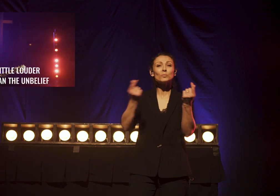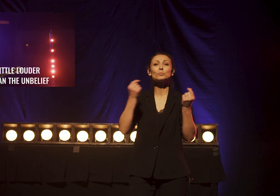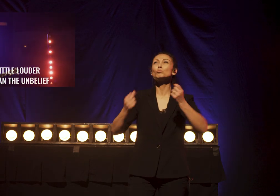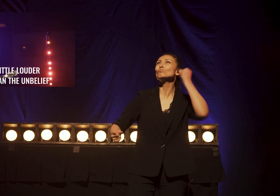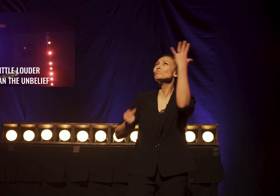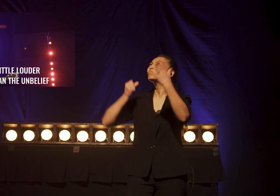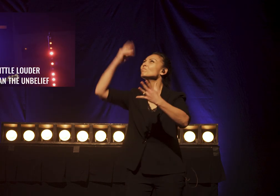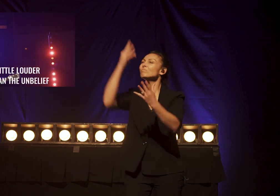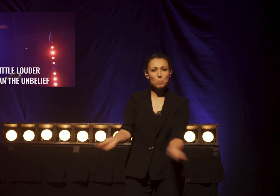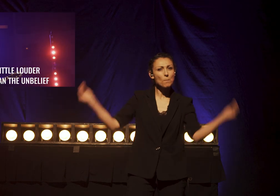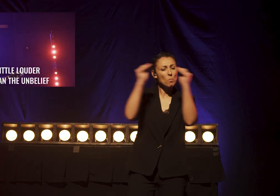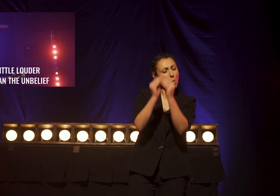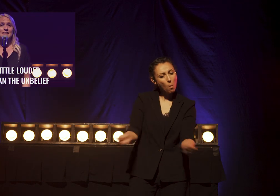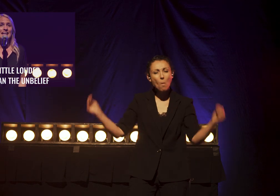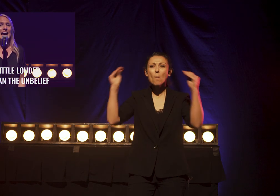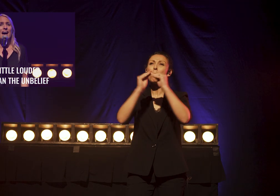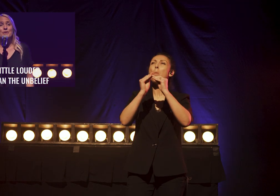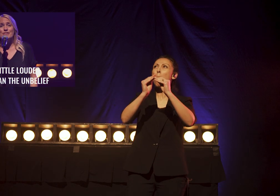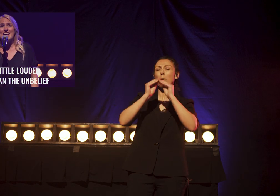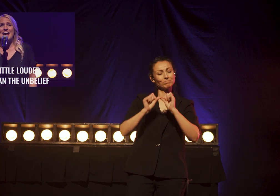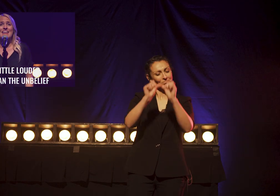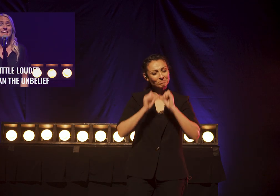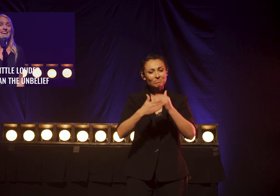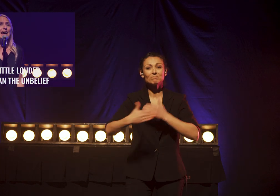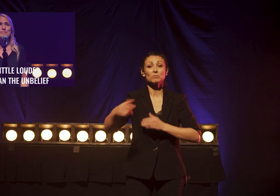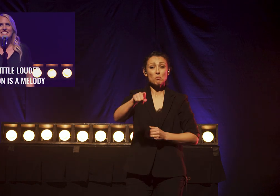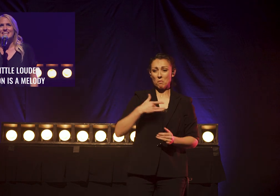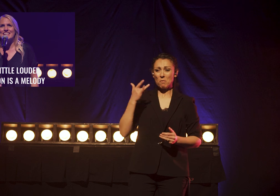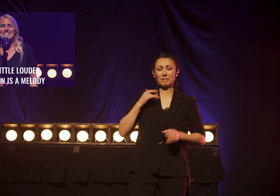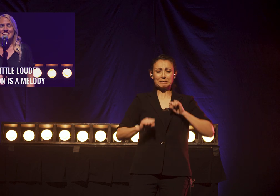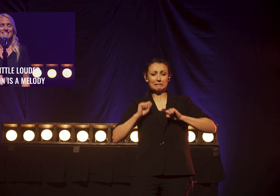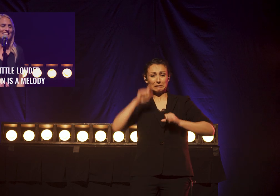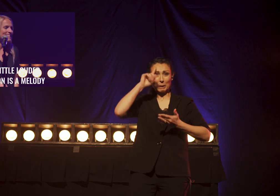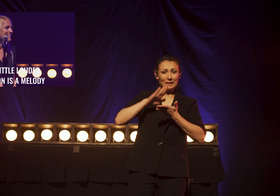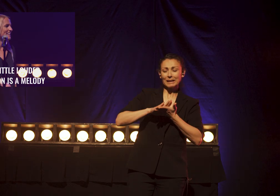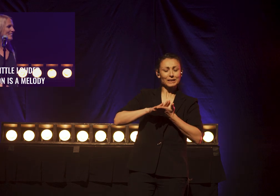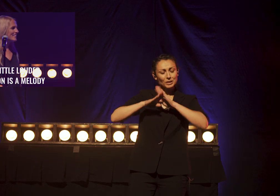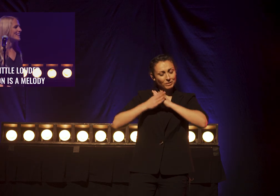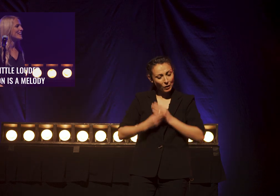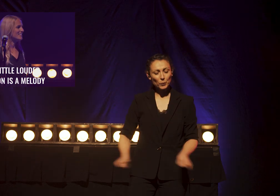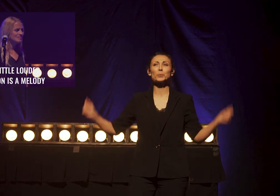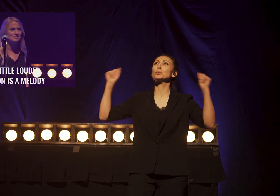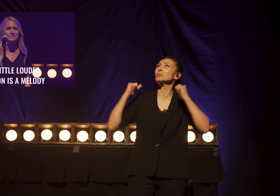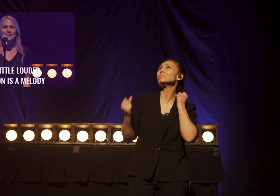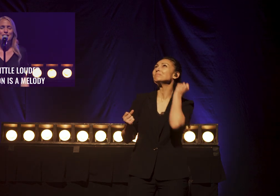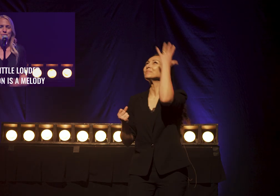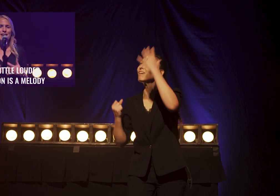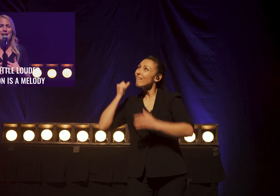louder Louder than the unbelief Sing a little louder My